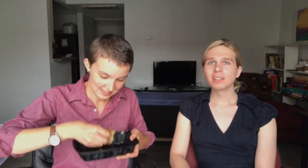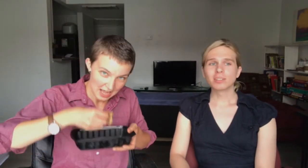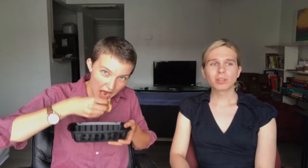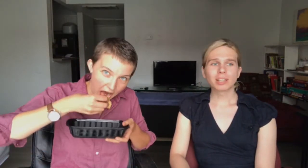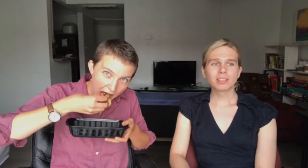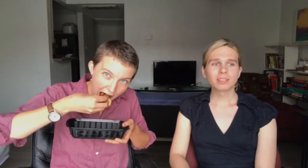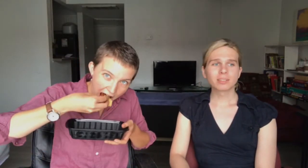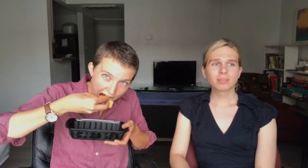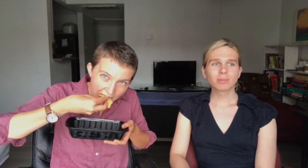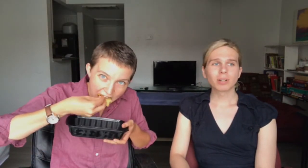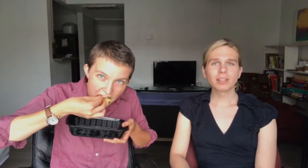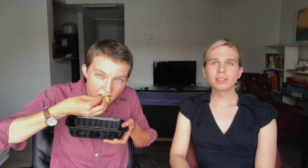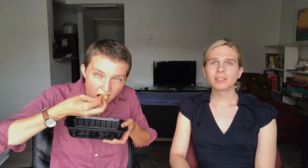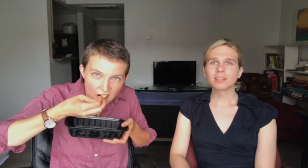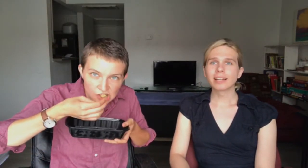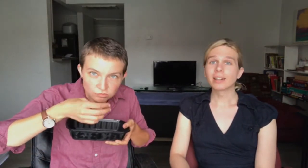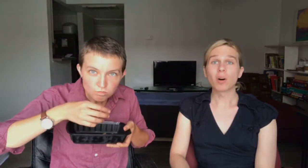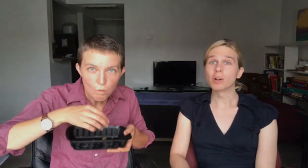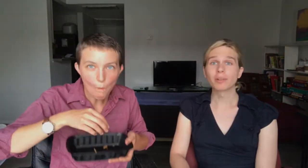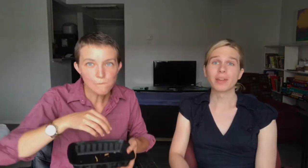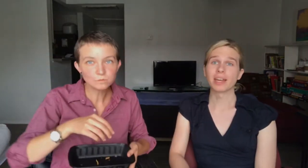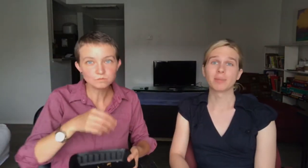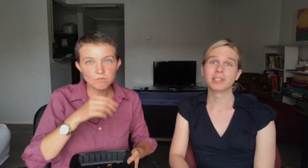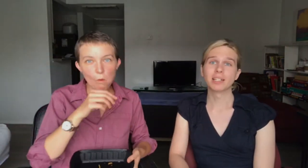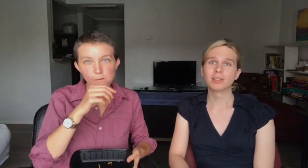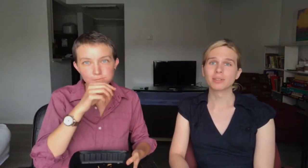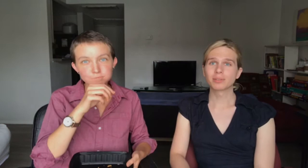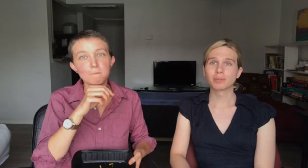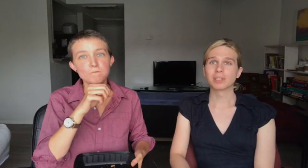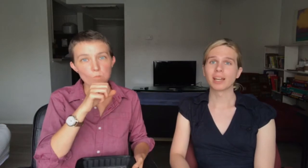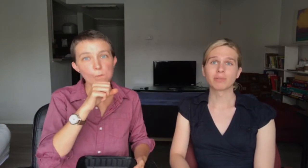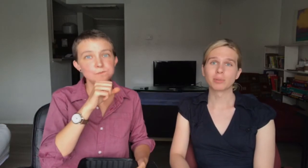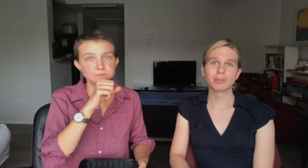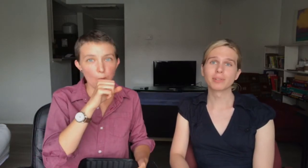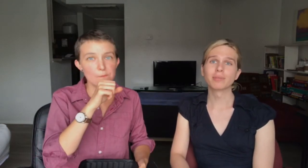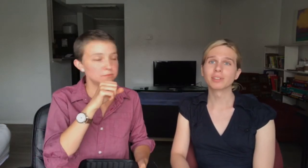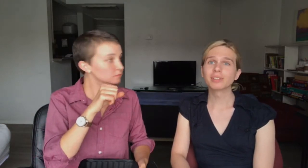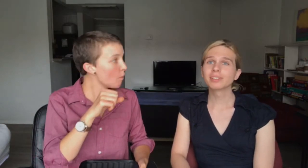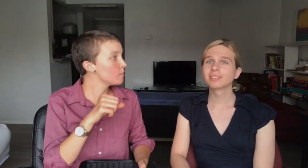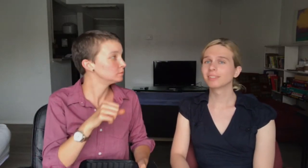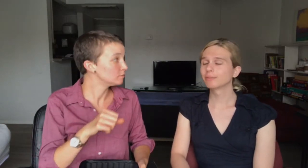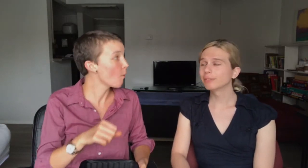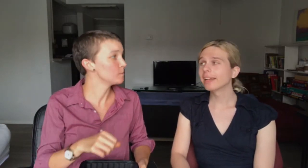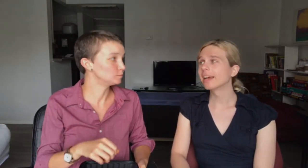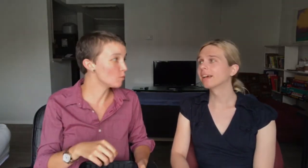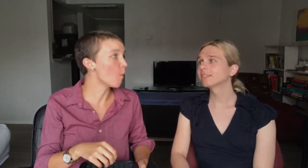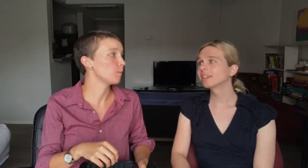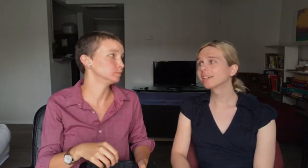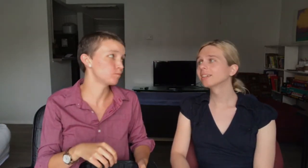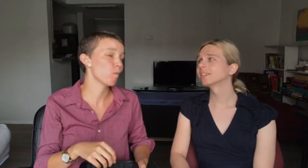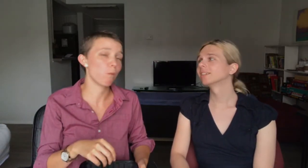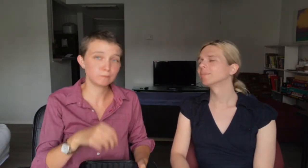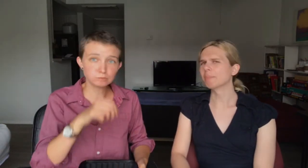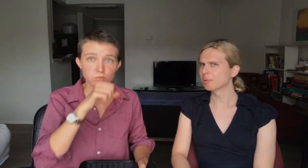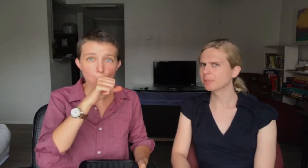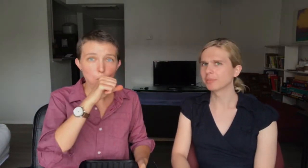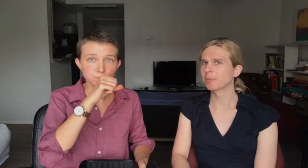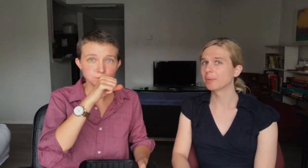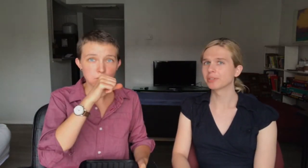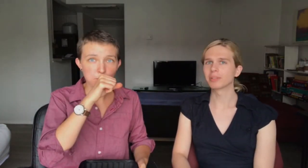trans friend, is I get all of the hand-re-downs from, like, everyone forever. It's fantastic. My mom's been giving me a lot of